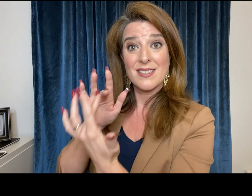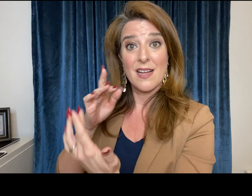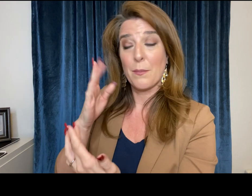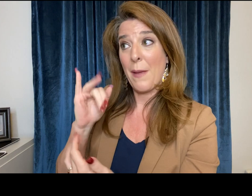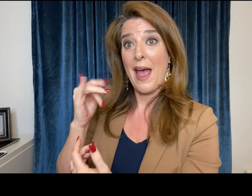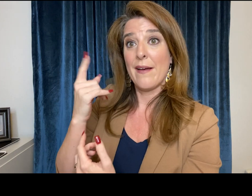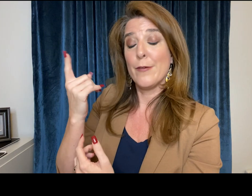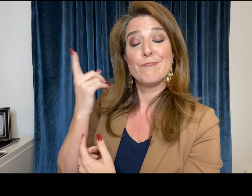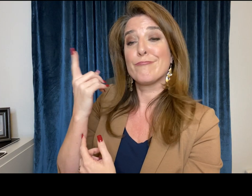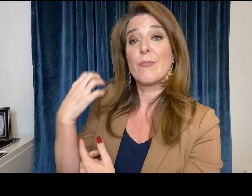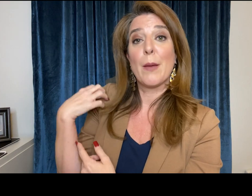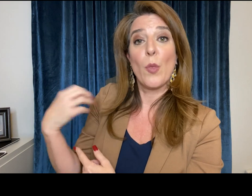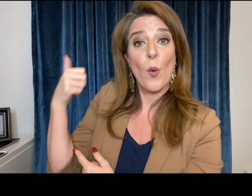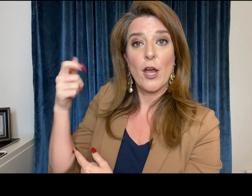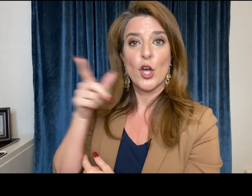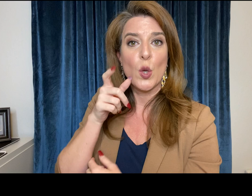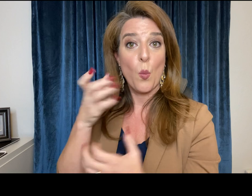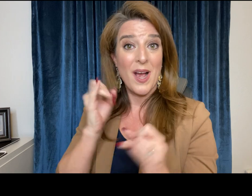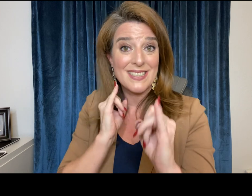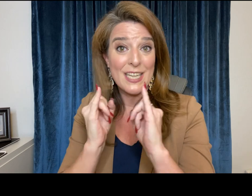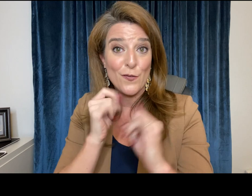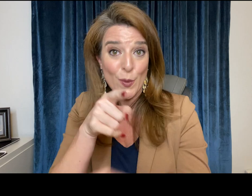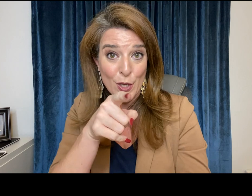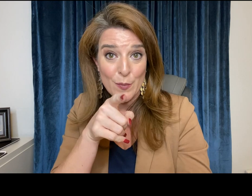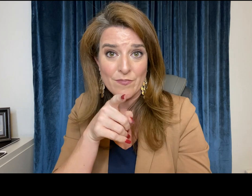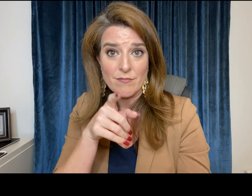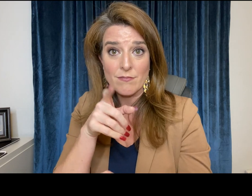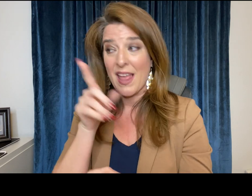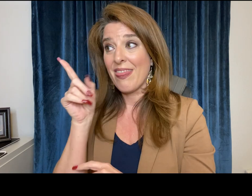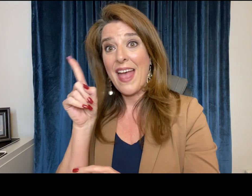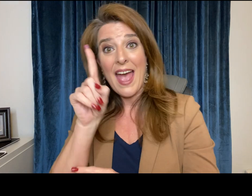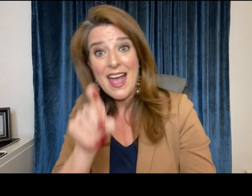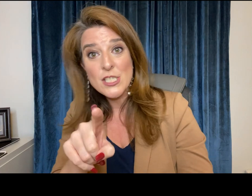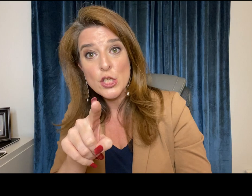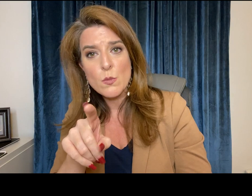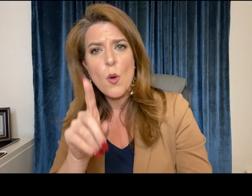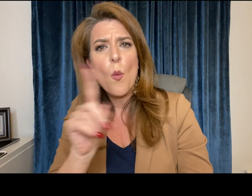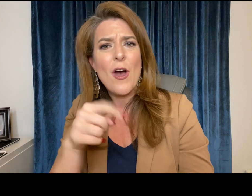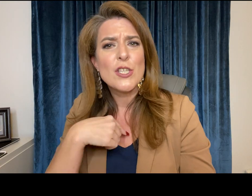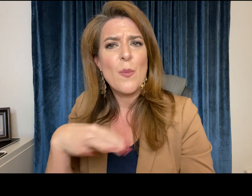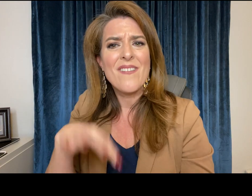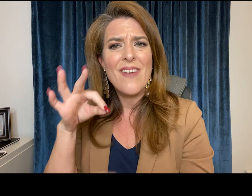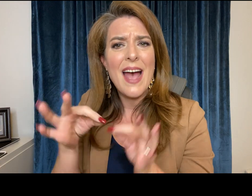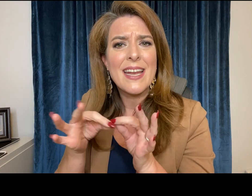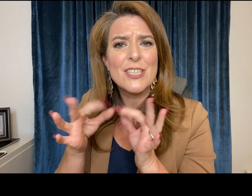you know when you are contacted by an employer or someone who wants to interview you they're going to possibly ask you